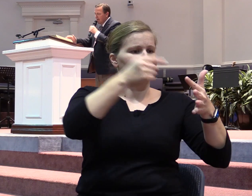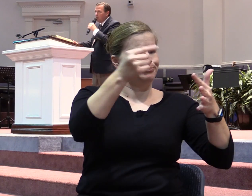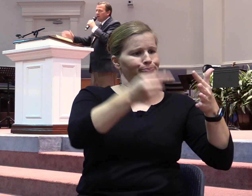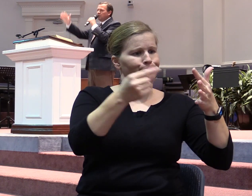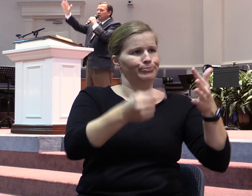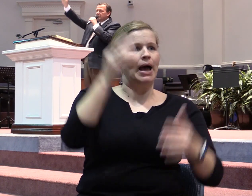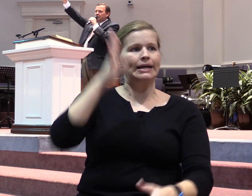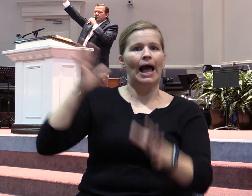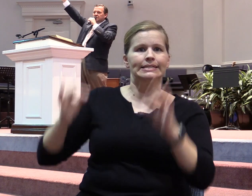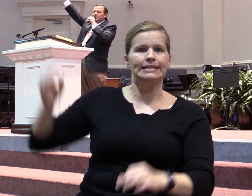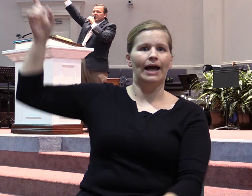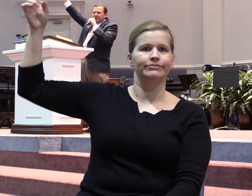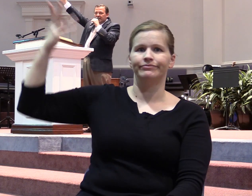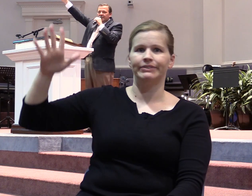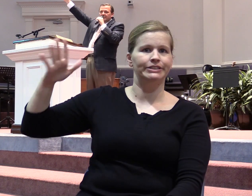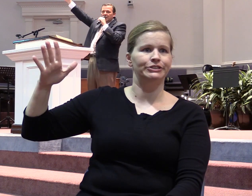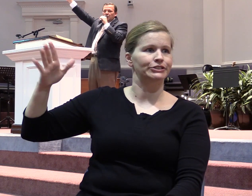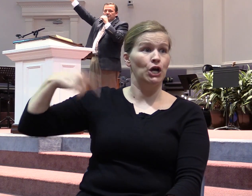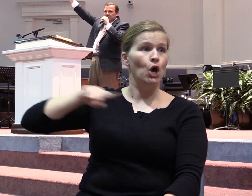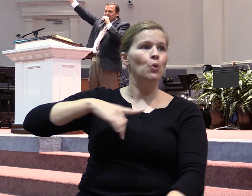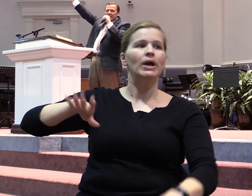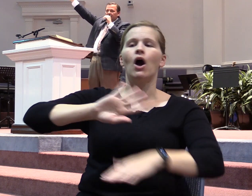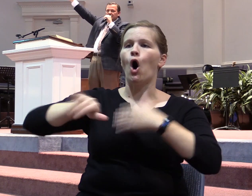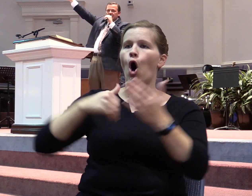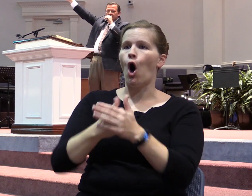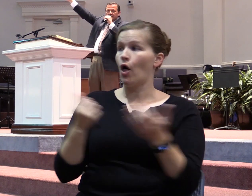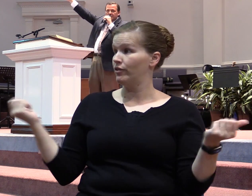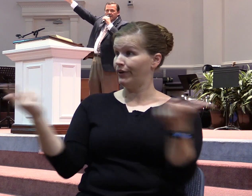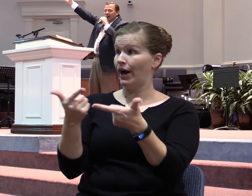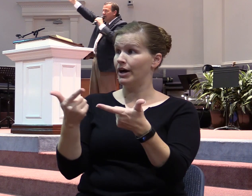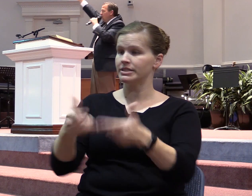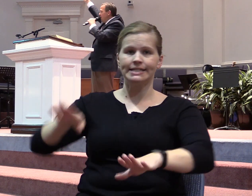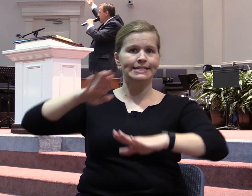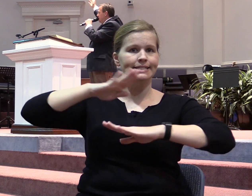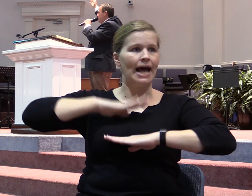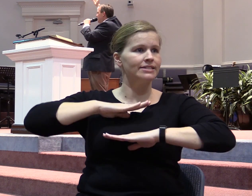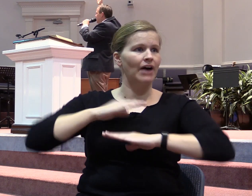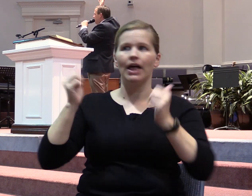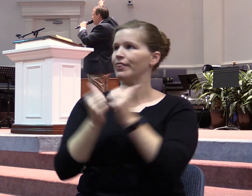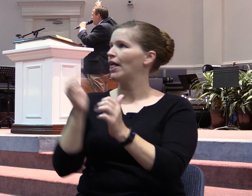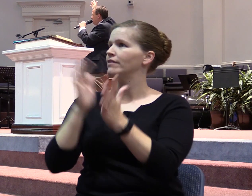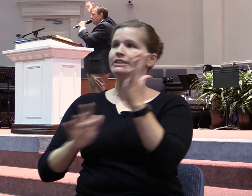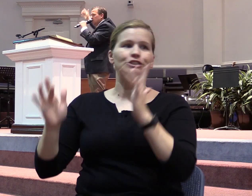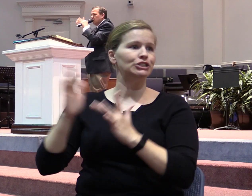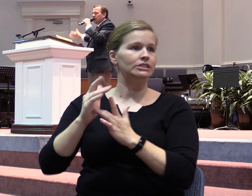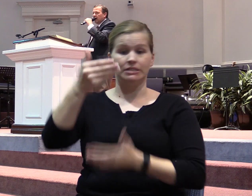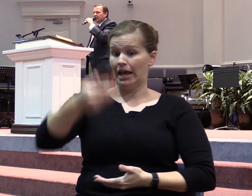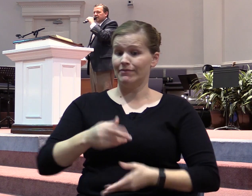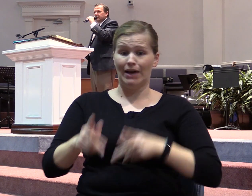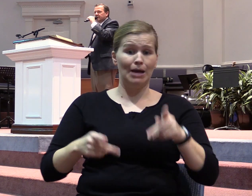And why don't the rest of us just be content with just loving Jesus and witnessing to people and inviting people to church and when God says it's